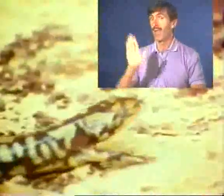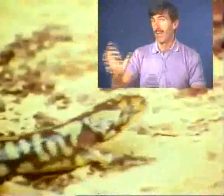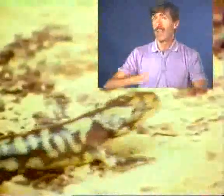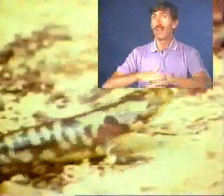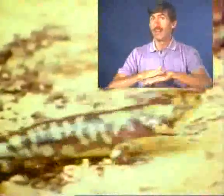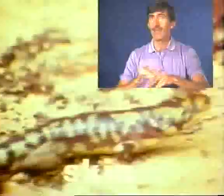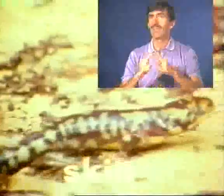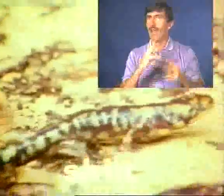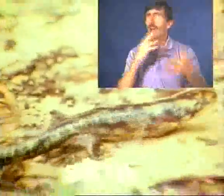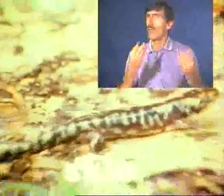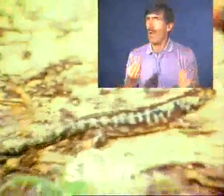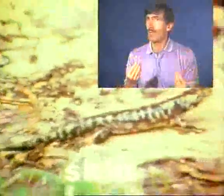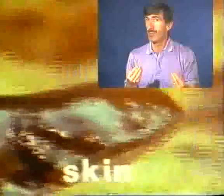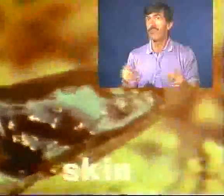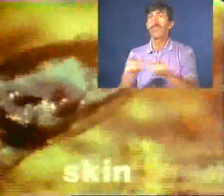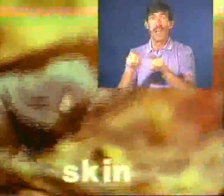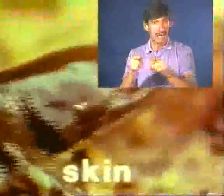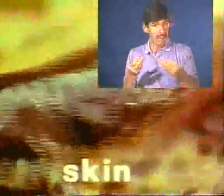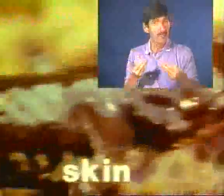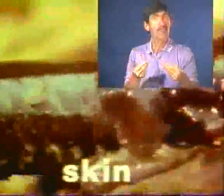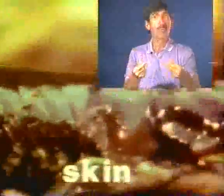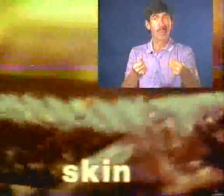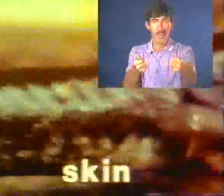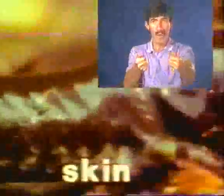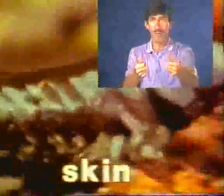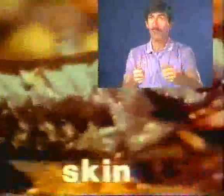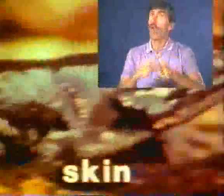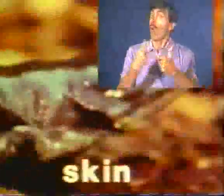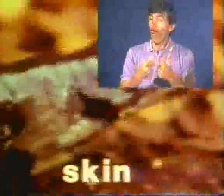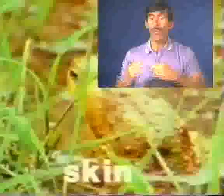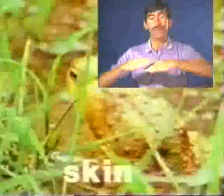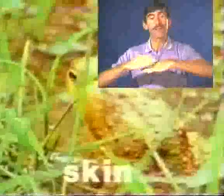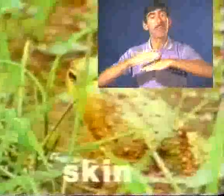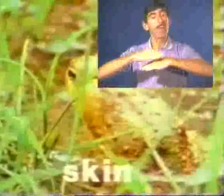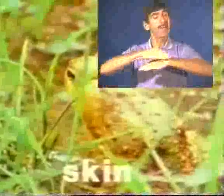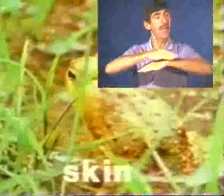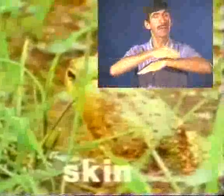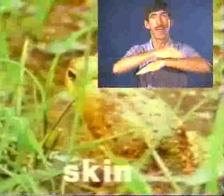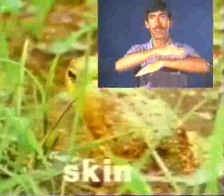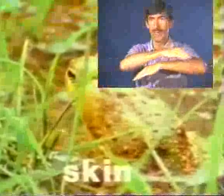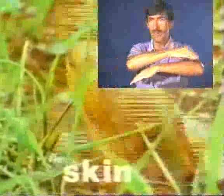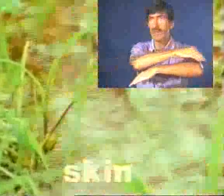Its skin is very wet, and even smoother yet, or it's as bumpy as can be.